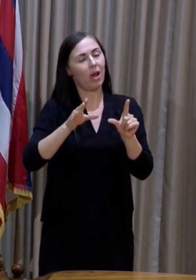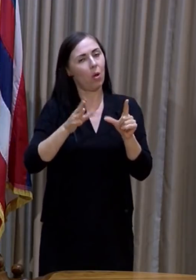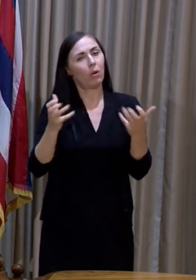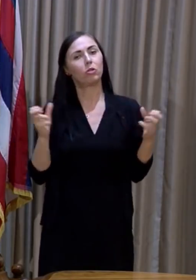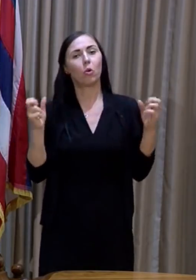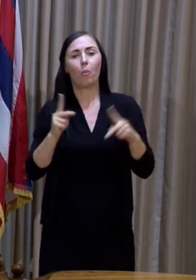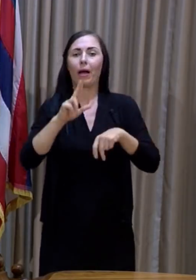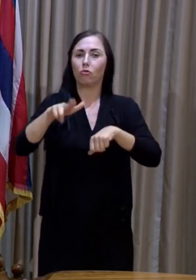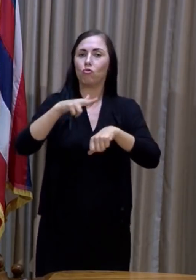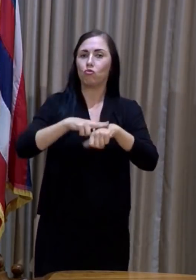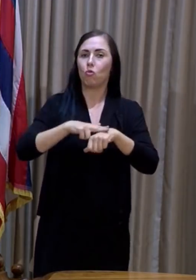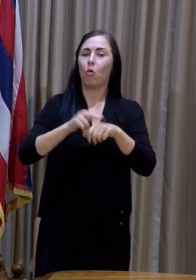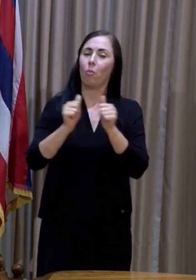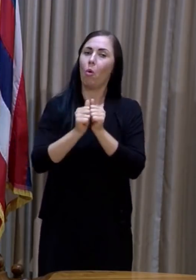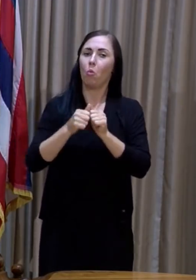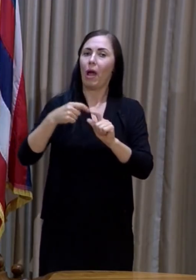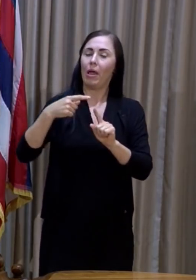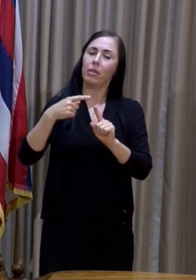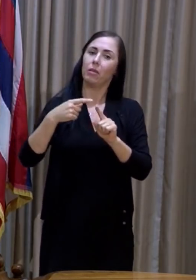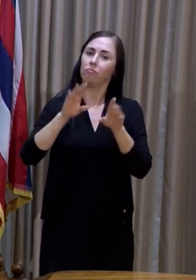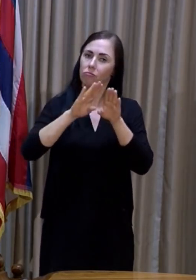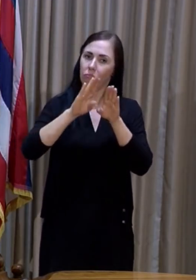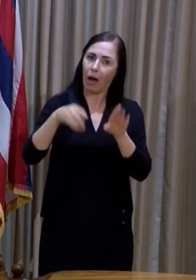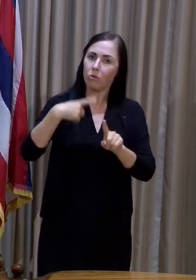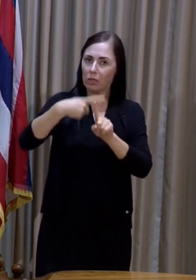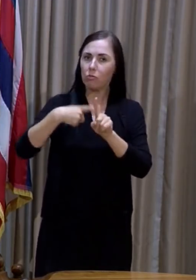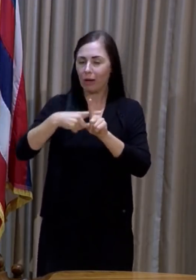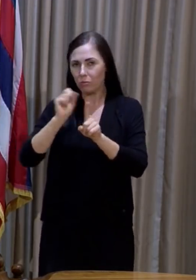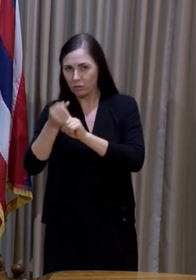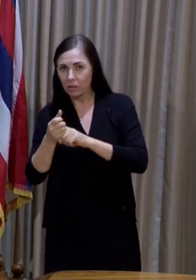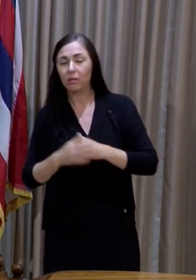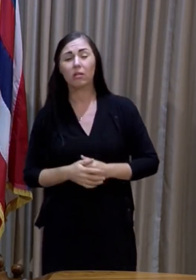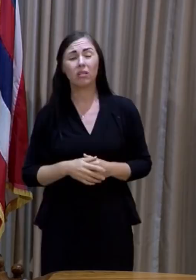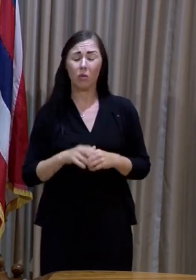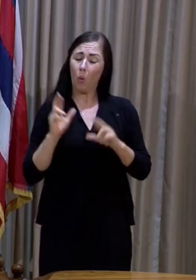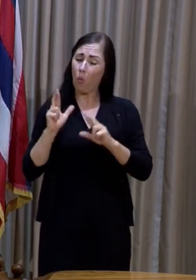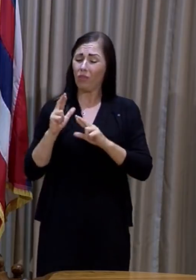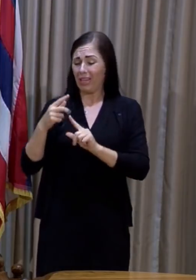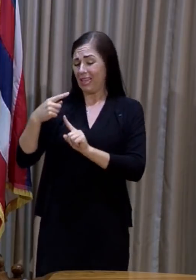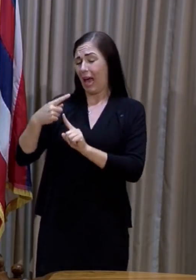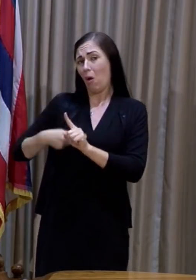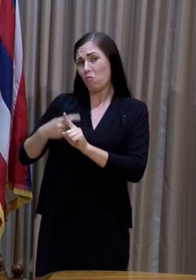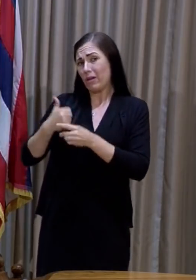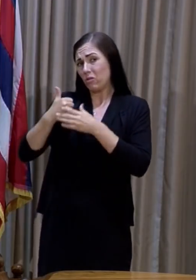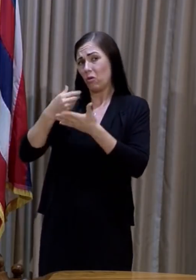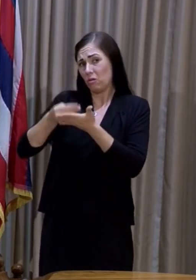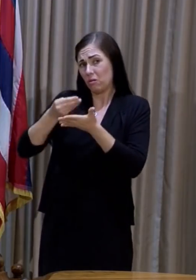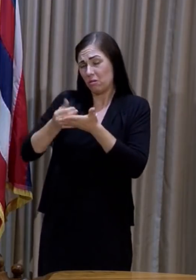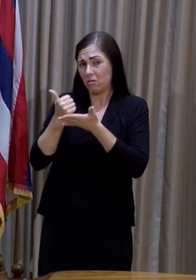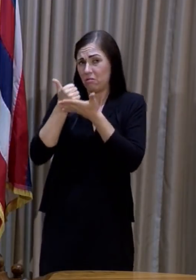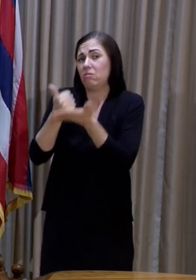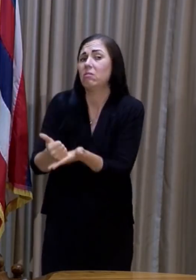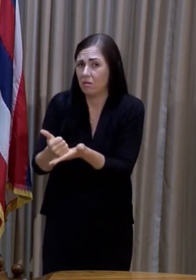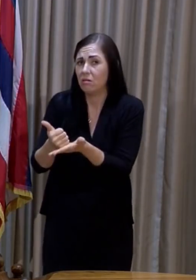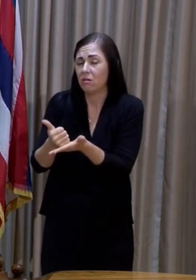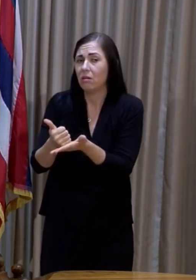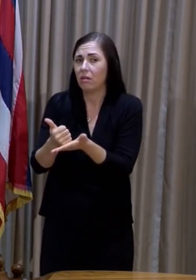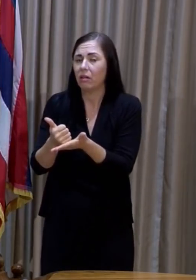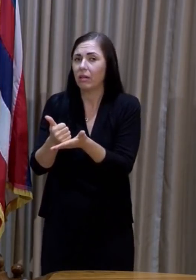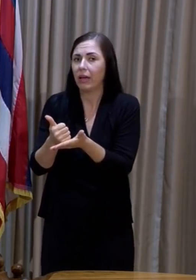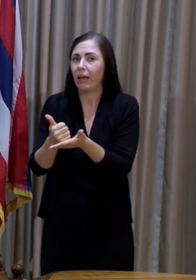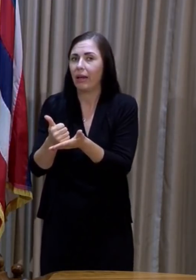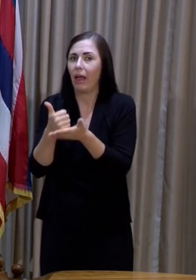believe that the rental assistance funds hopefully can help bridge the gap between